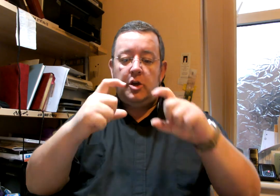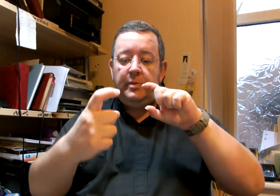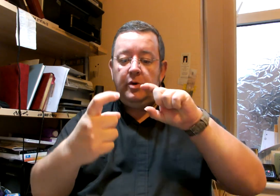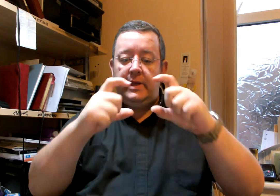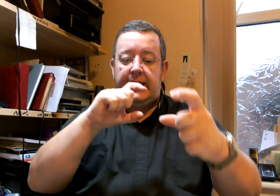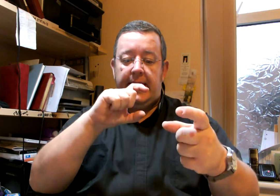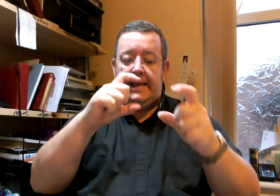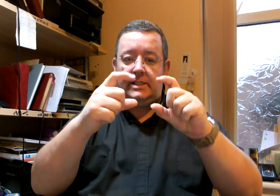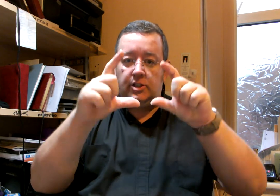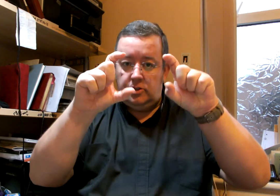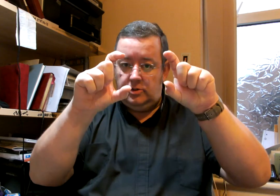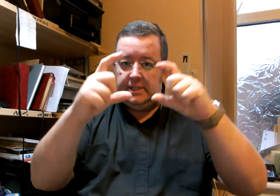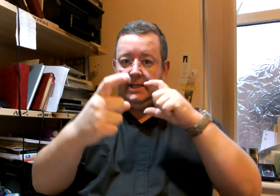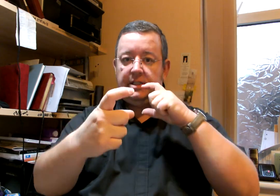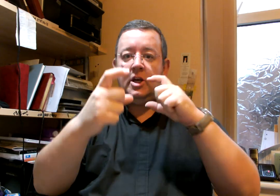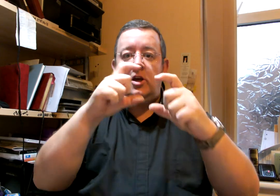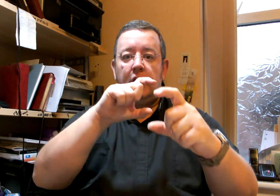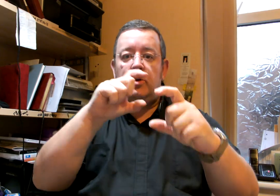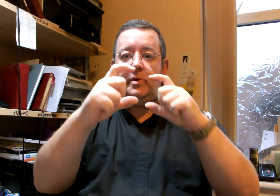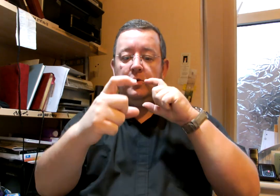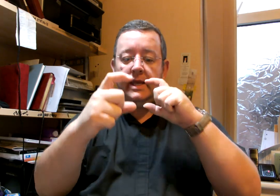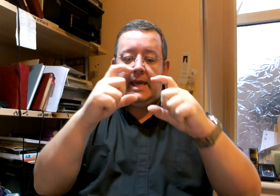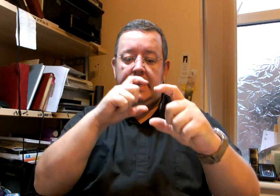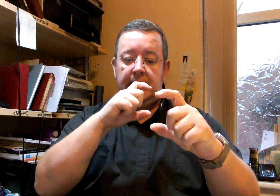Communicate. Two C's. Communicate.